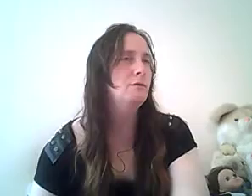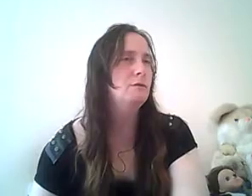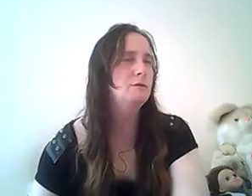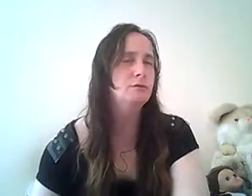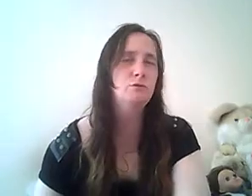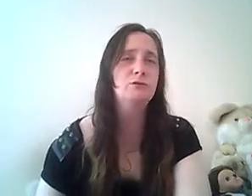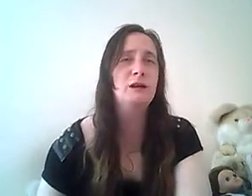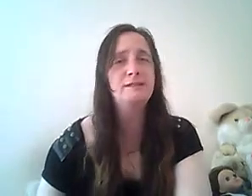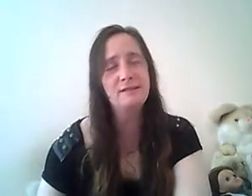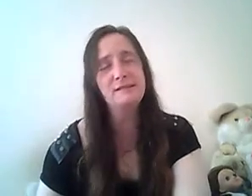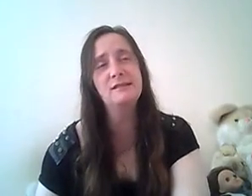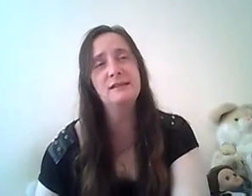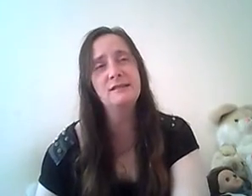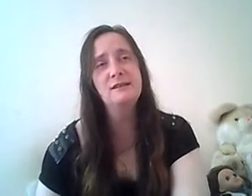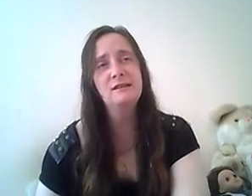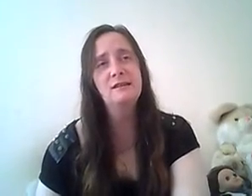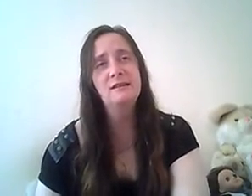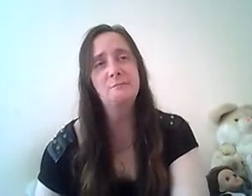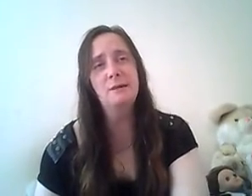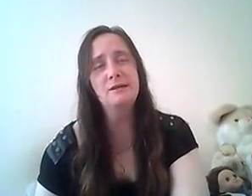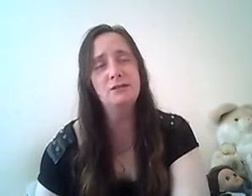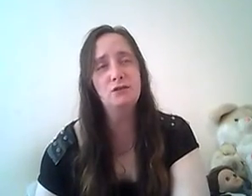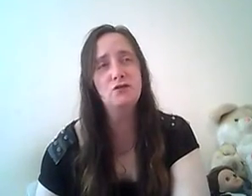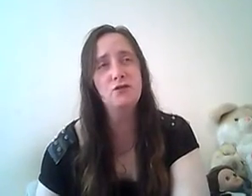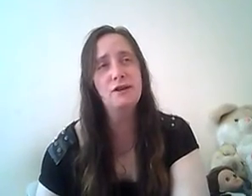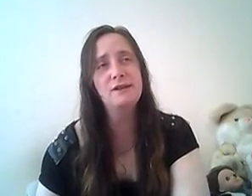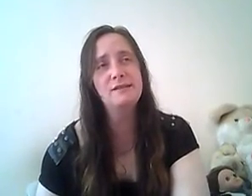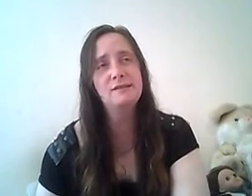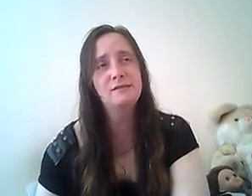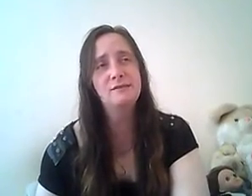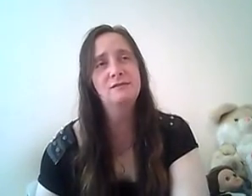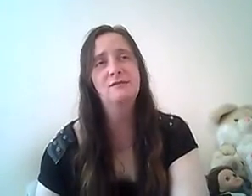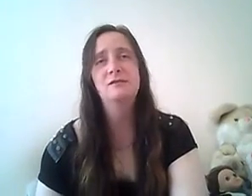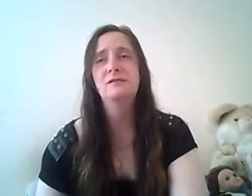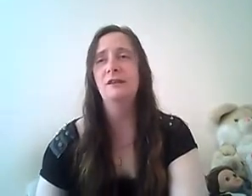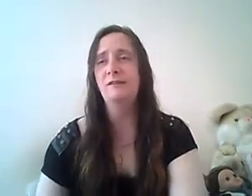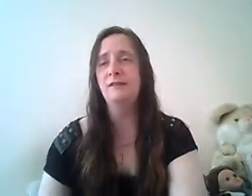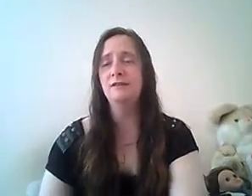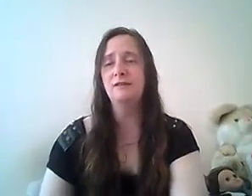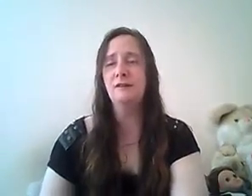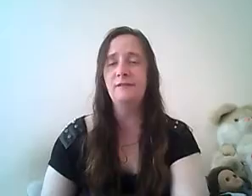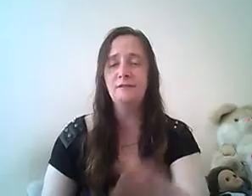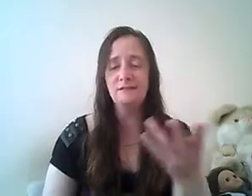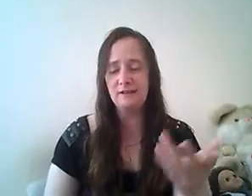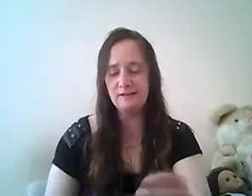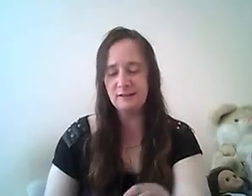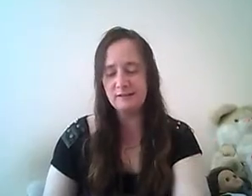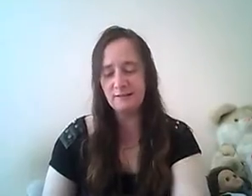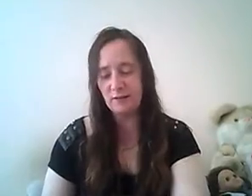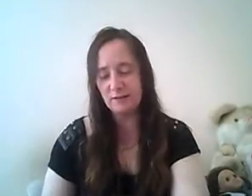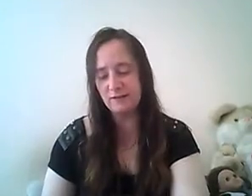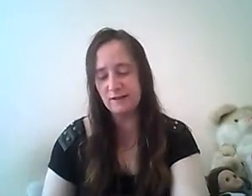because there's no Stan Stan's a guy Brad's a doucheface and dina says father's dead